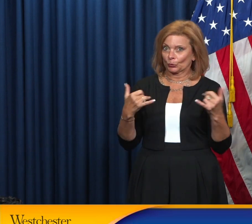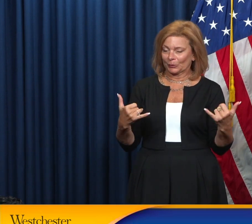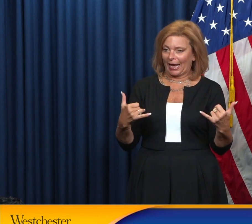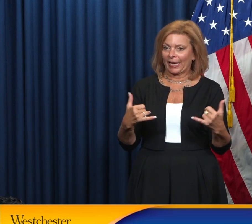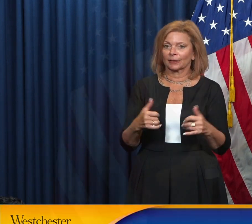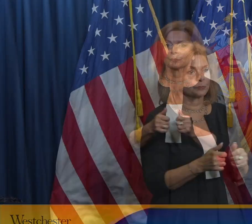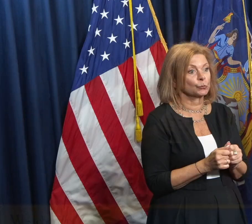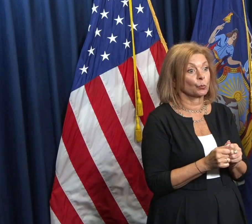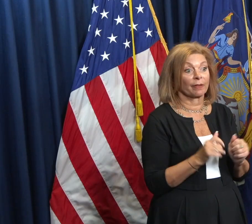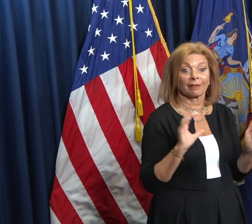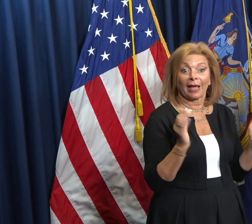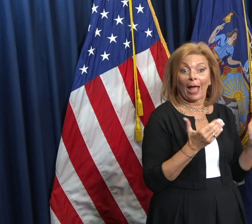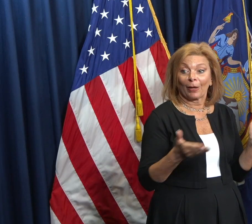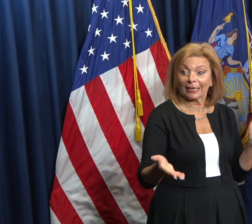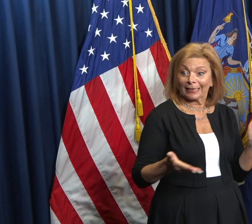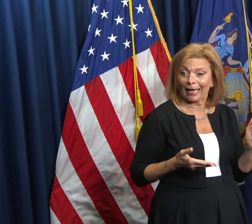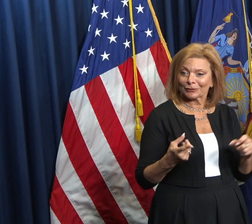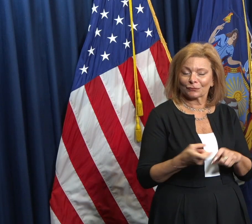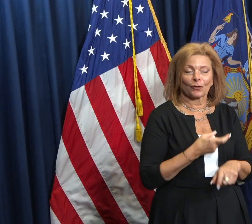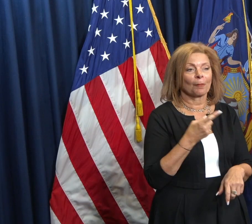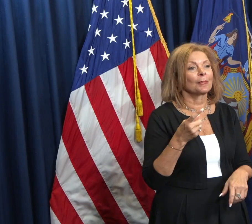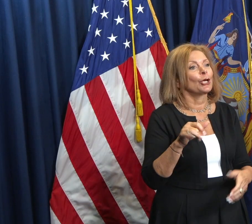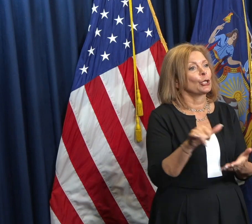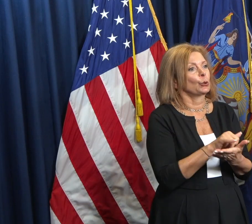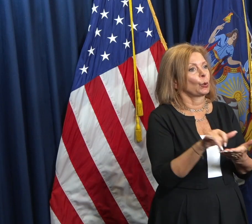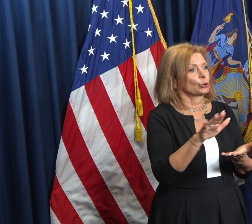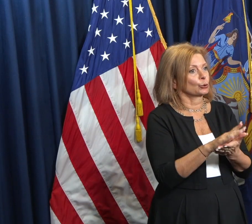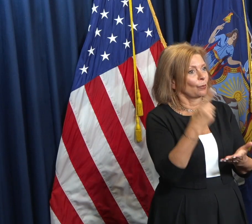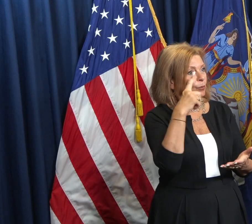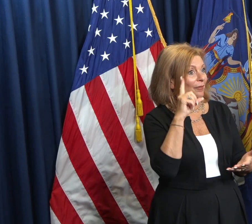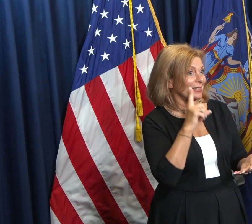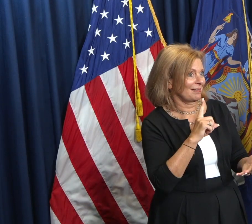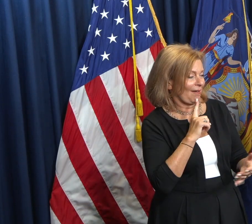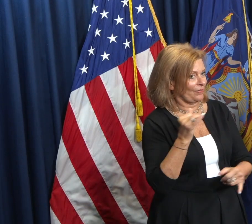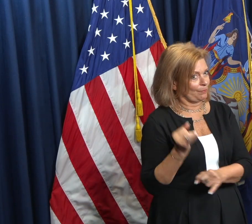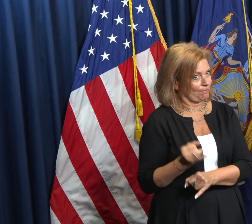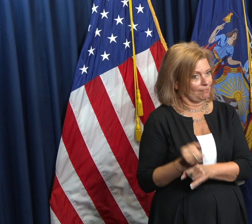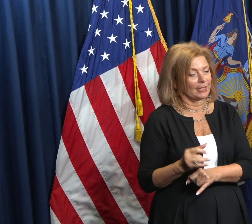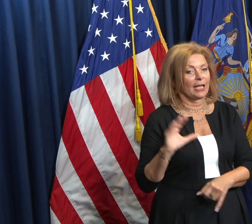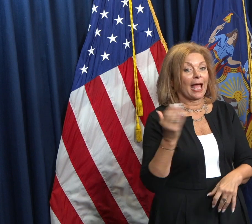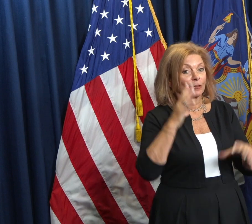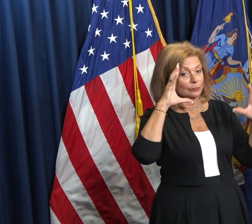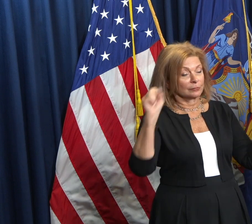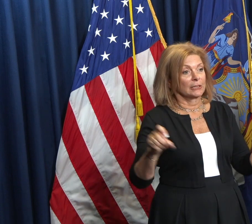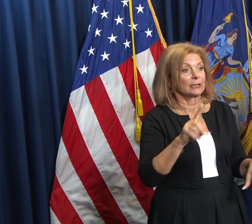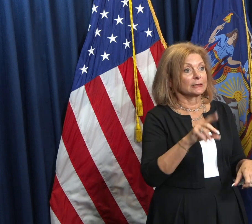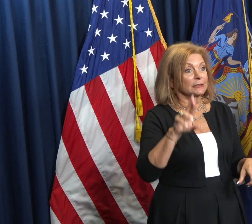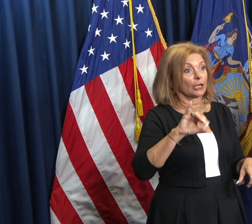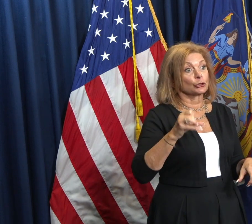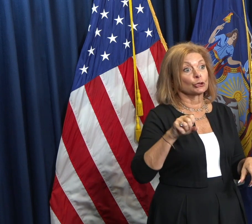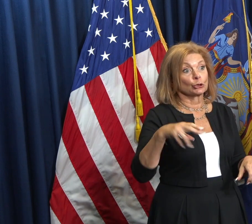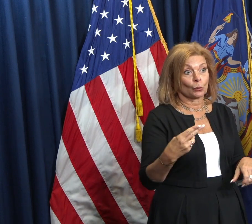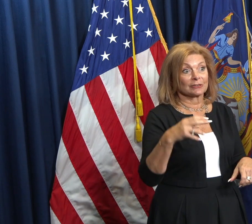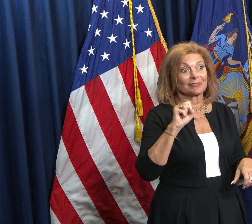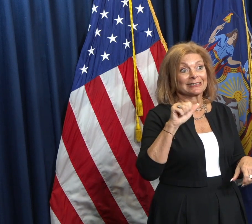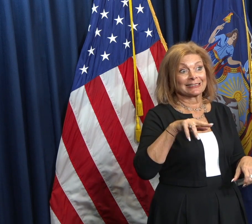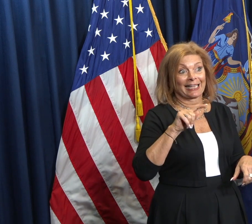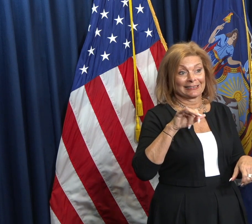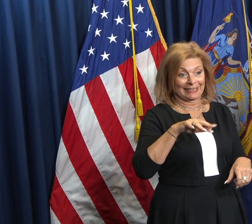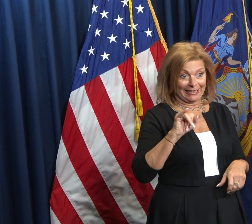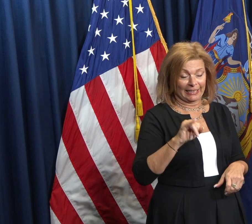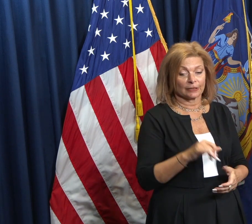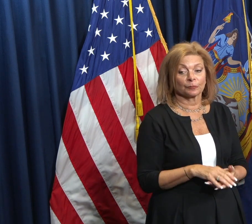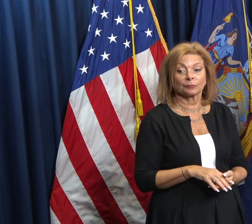with our guest from the New York School for the Deaf, our superintendent, Dr. Joseph Santini. And again,